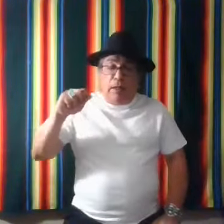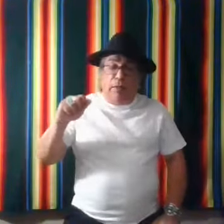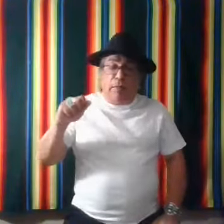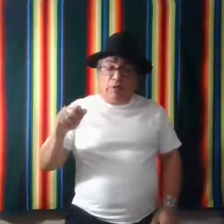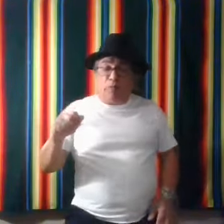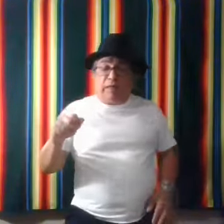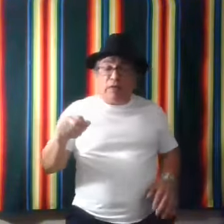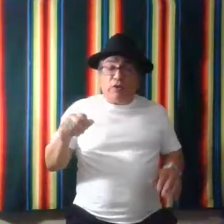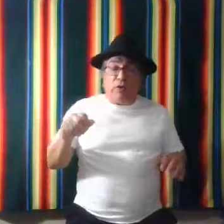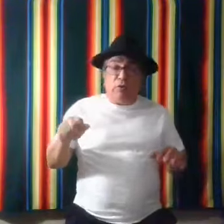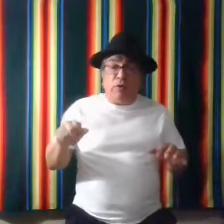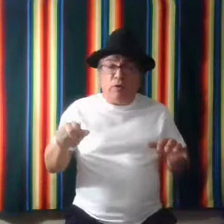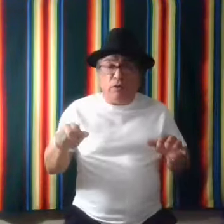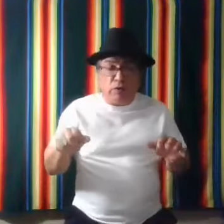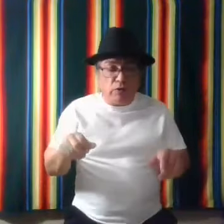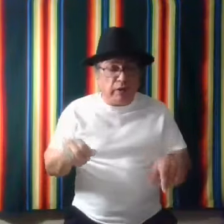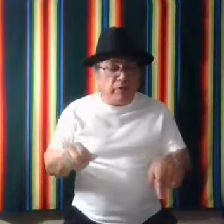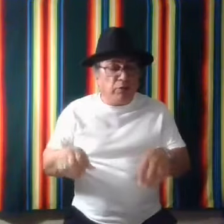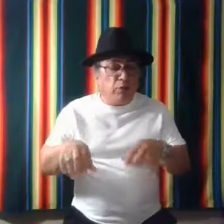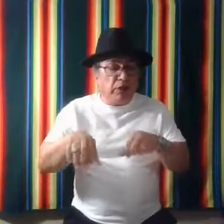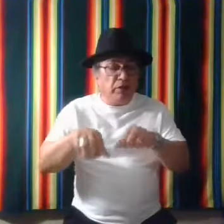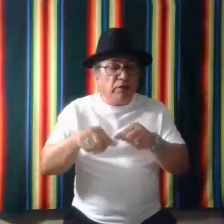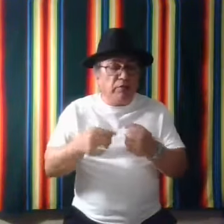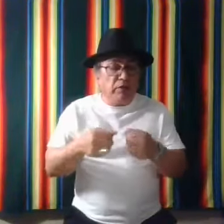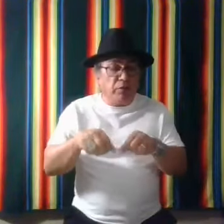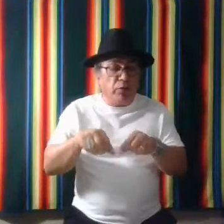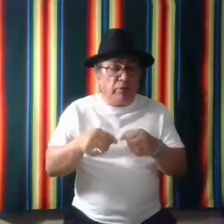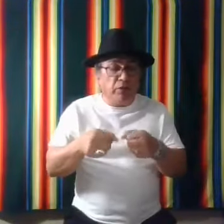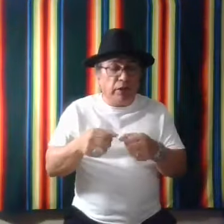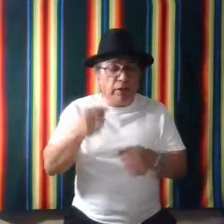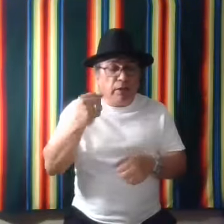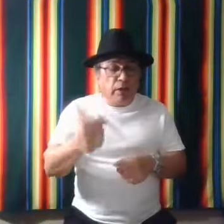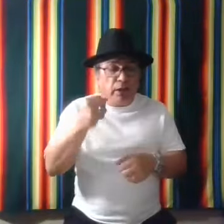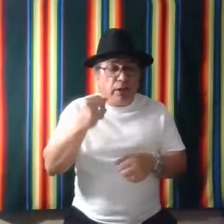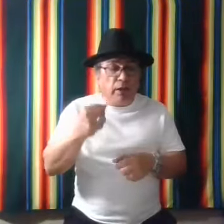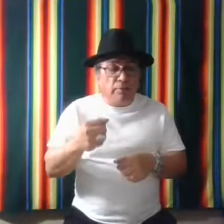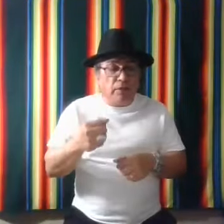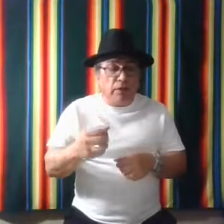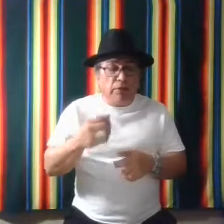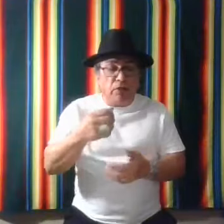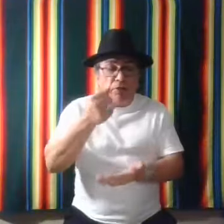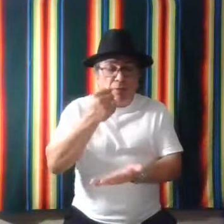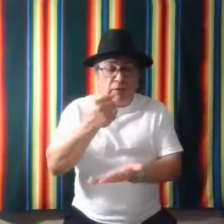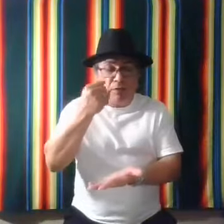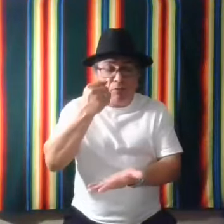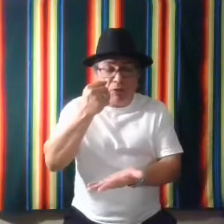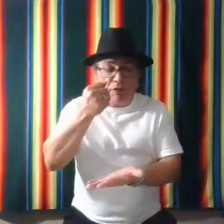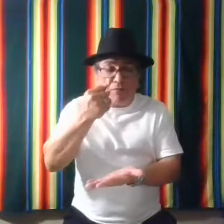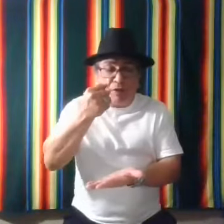As we begin to, to use that fist. Well, did use that fist for bravery. Um, and this also means we use that fist